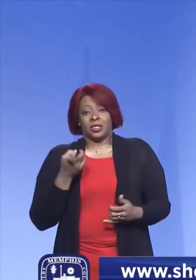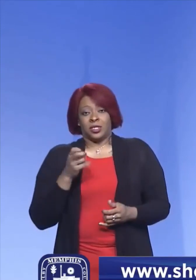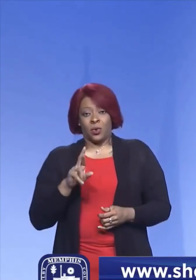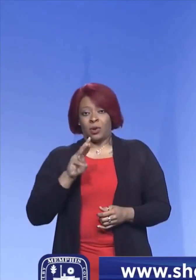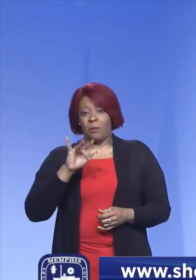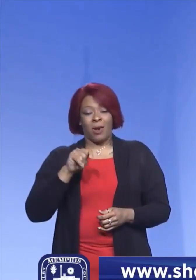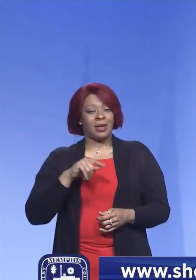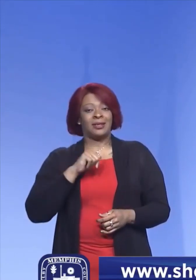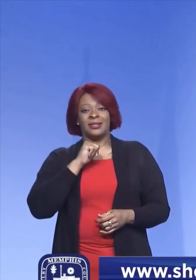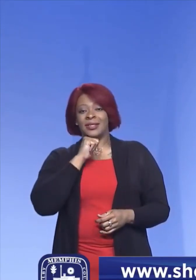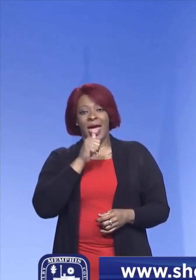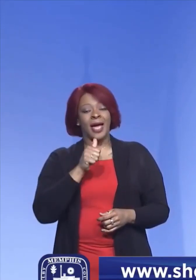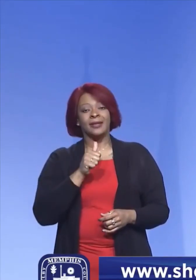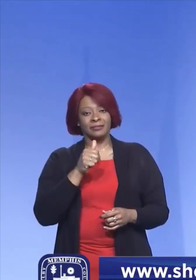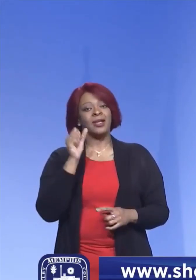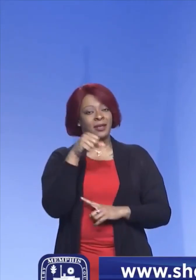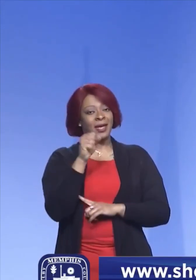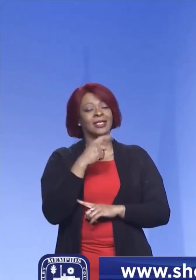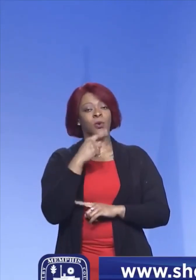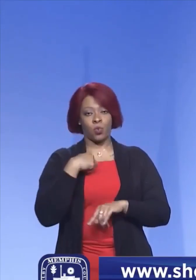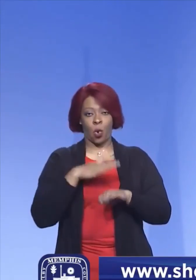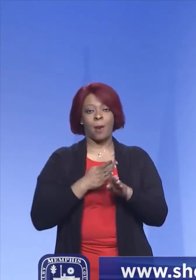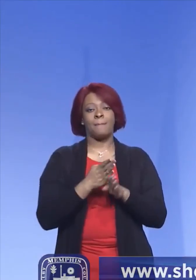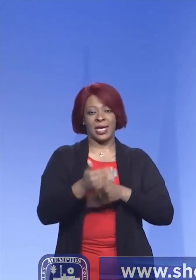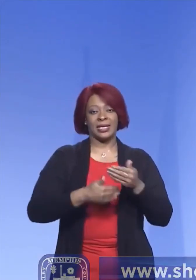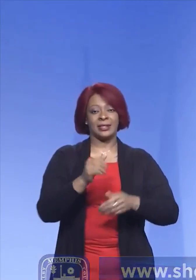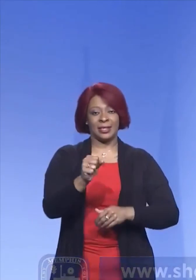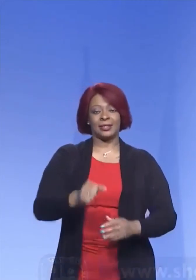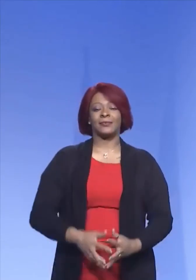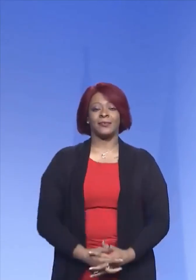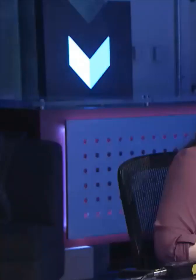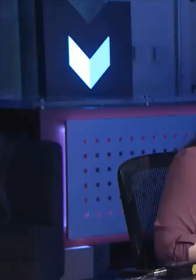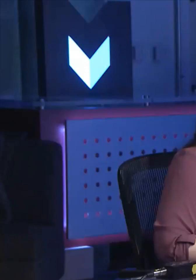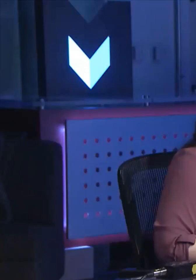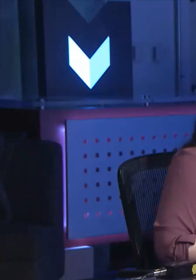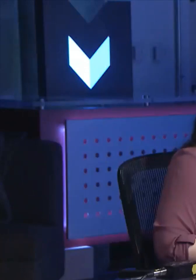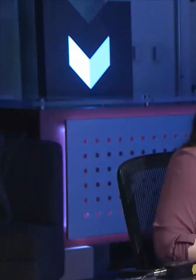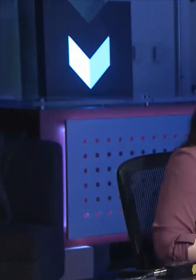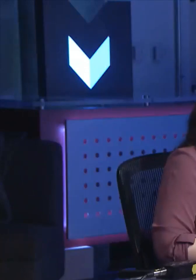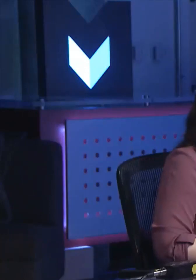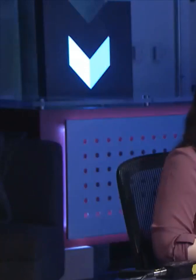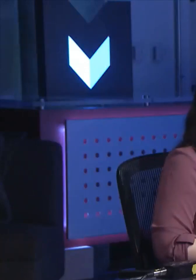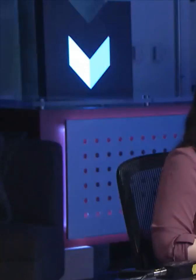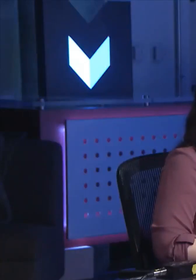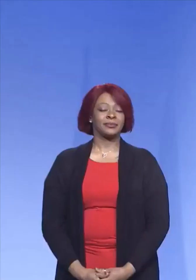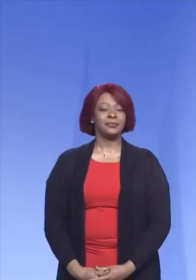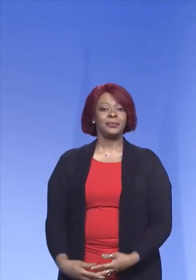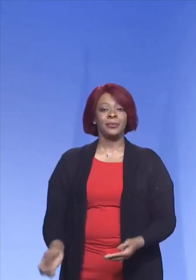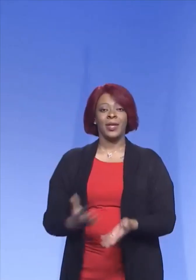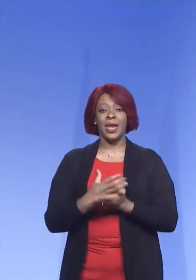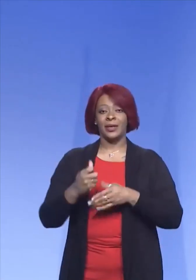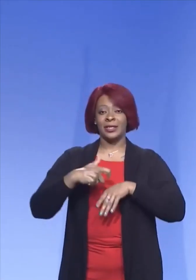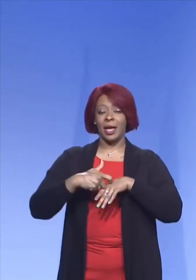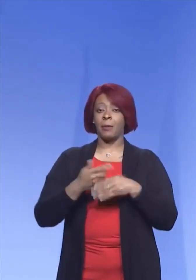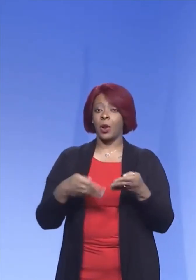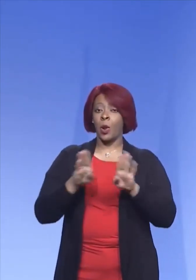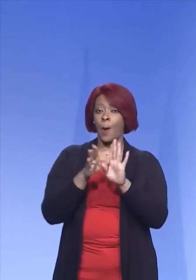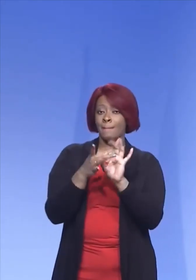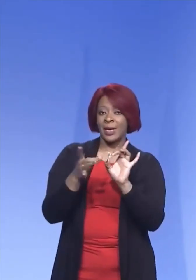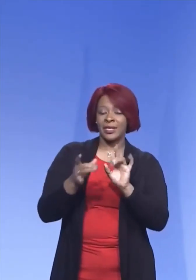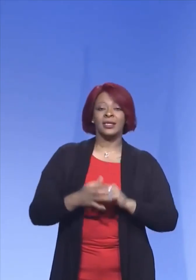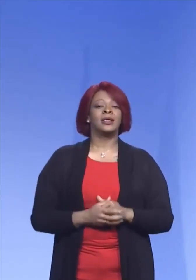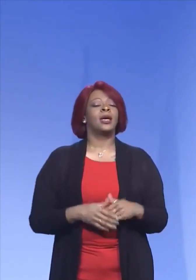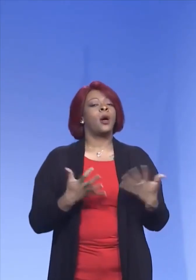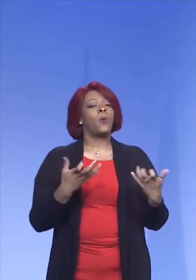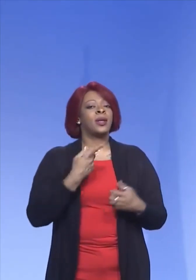has nodded to me. Yes, we are on pace. We are out of time. Are there any closing messages today? Um, I